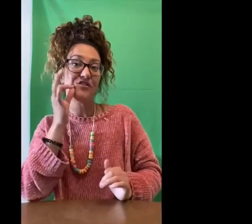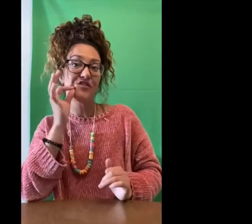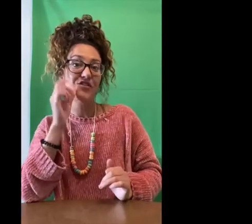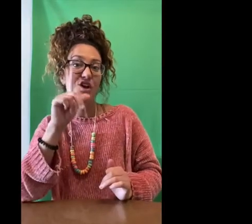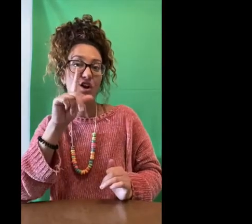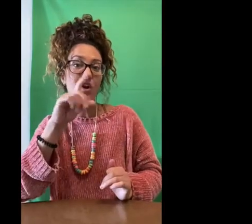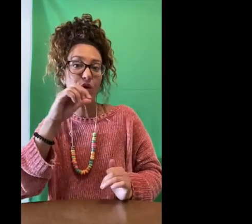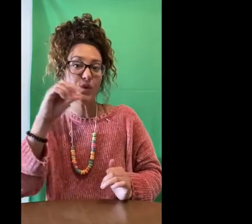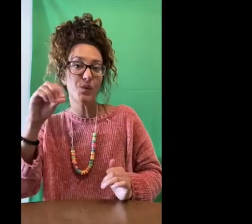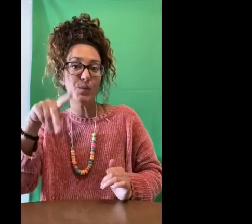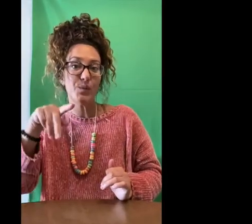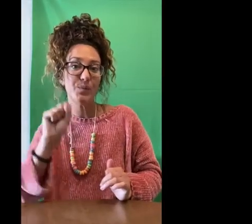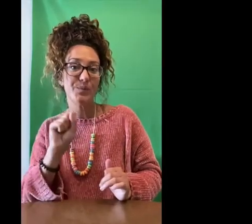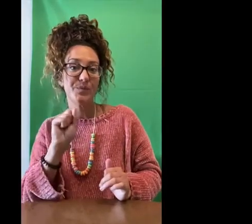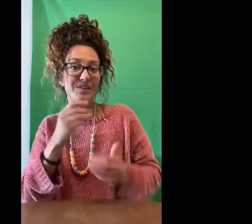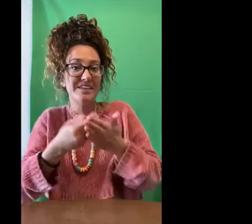That's Fruit Loops cereal.